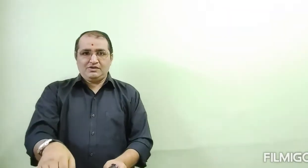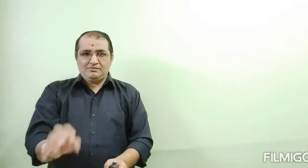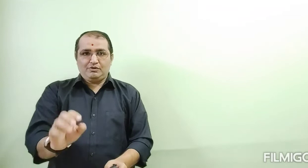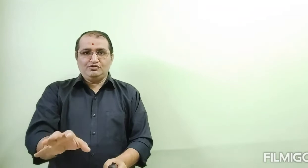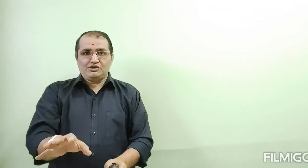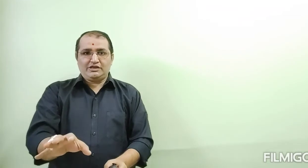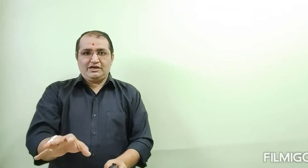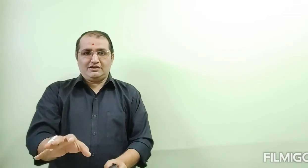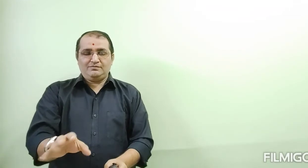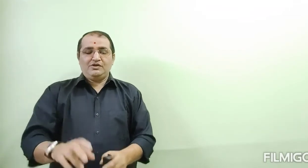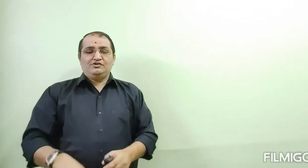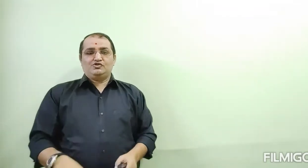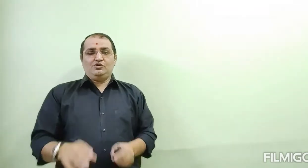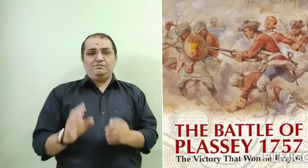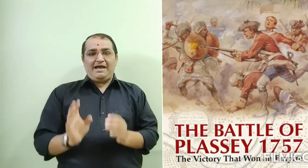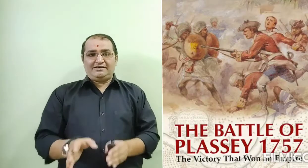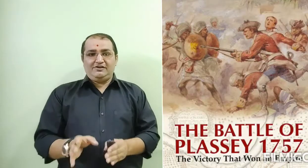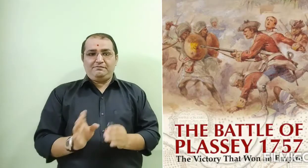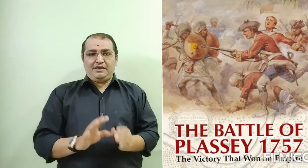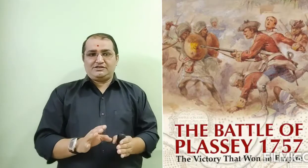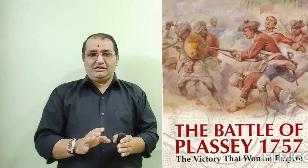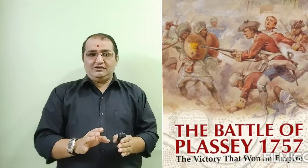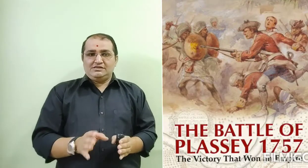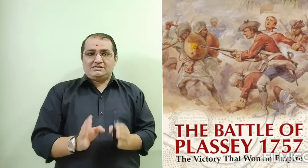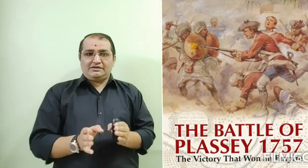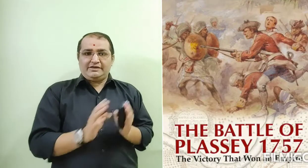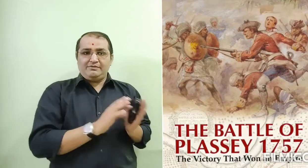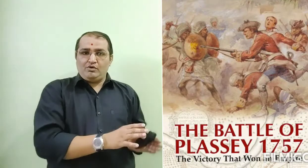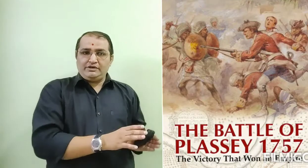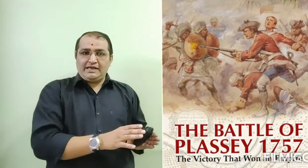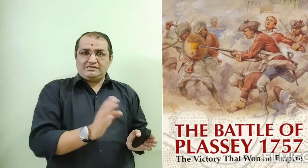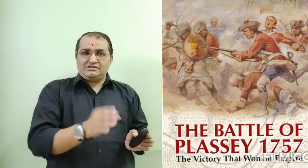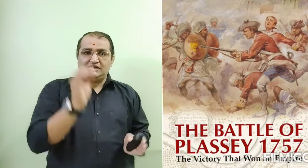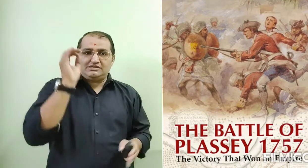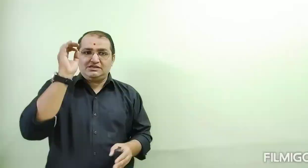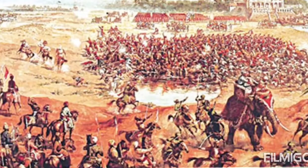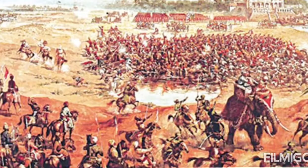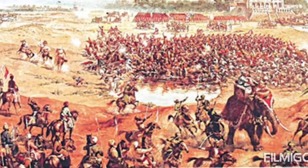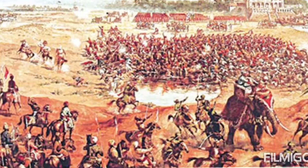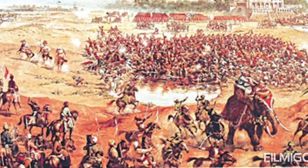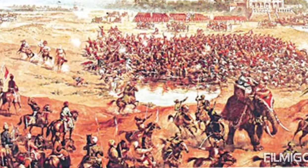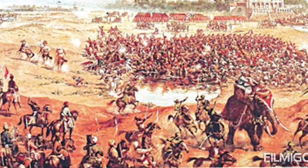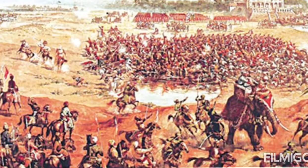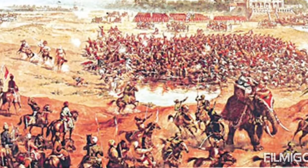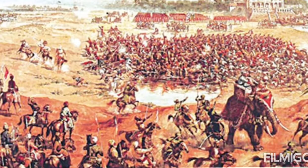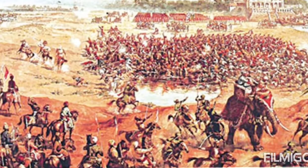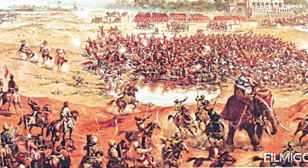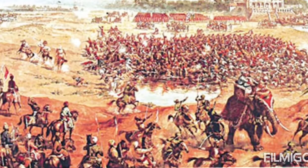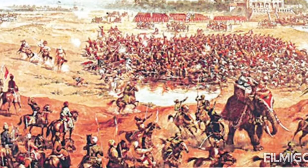It Pollution. So, the battle of Plashi started in the morning, just in half day. Just in half